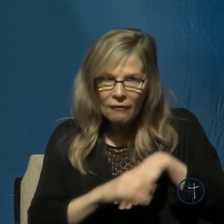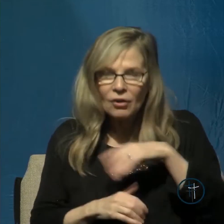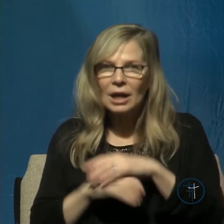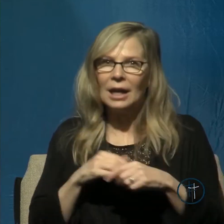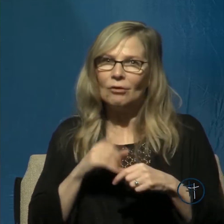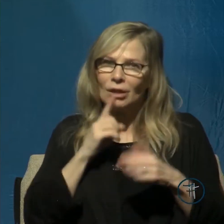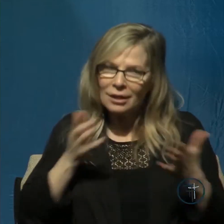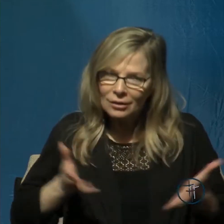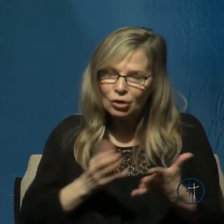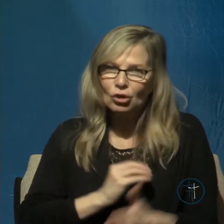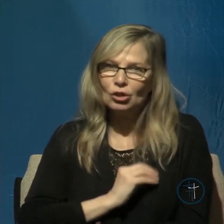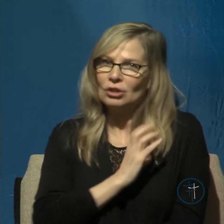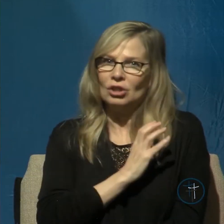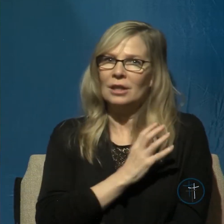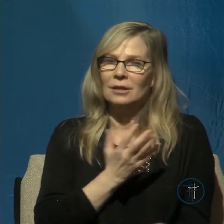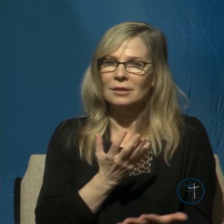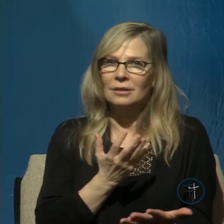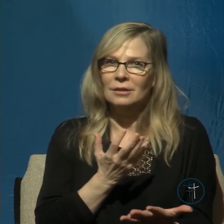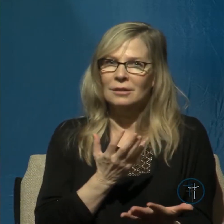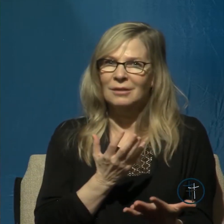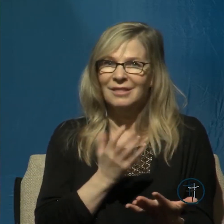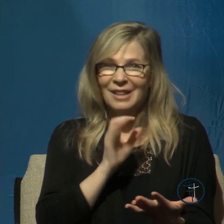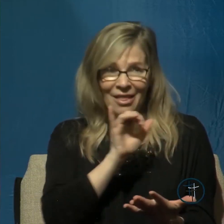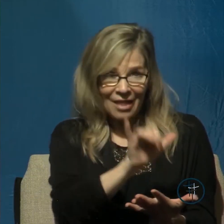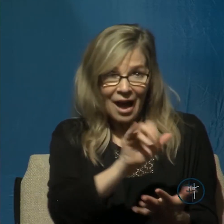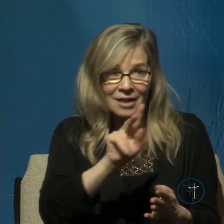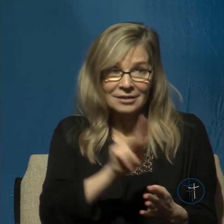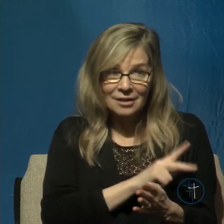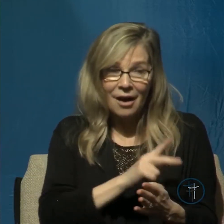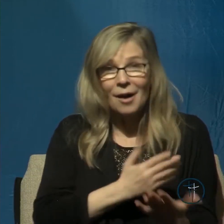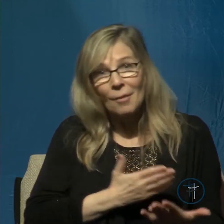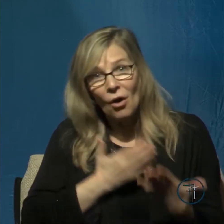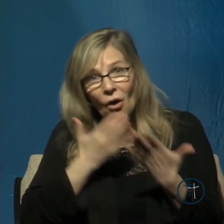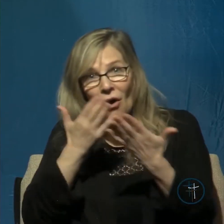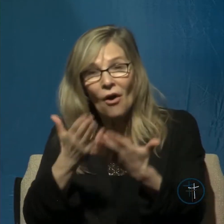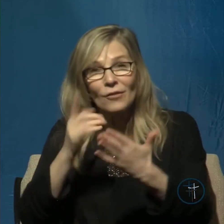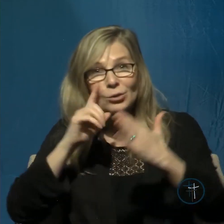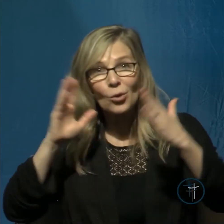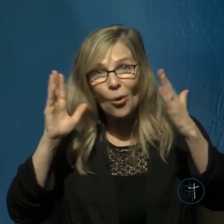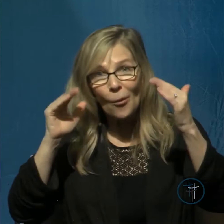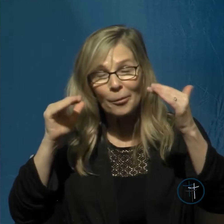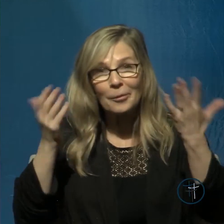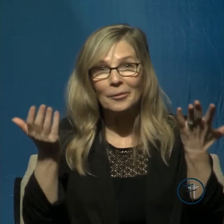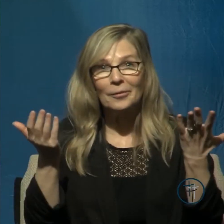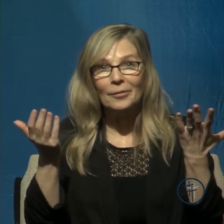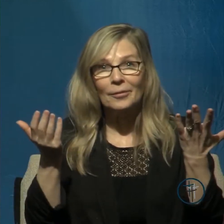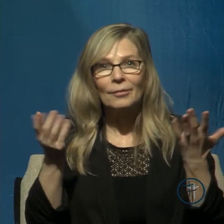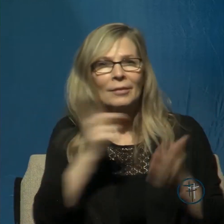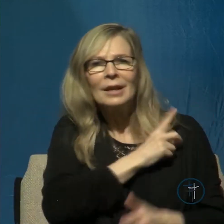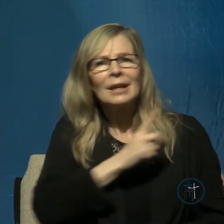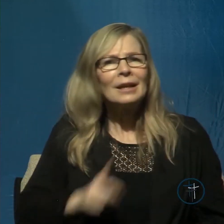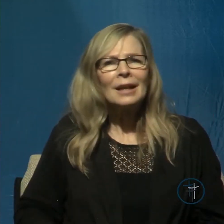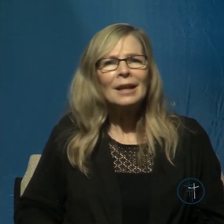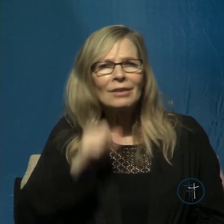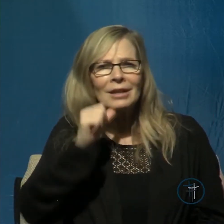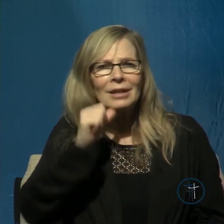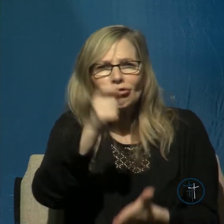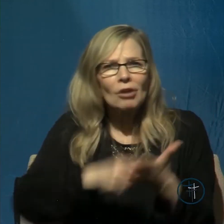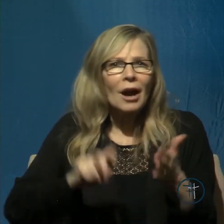because it offers us hope. You see, David didn't write this Psalm to simply inform us that he had mood swings. This